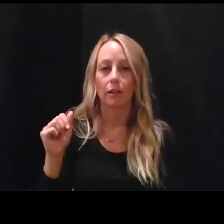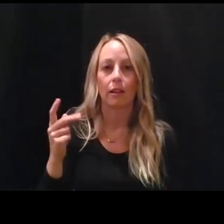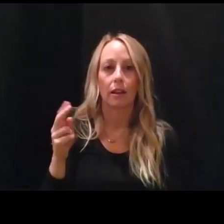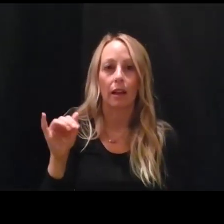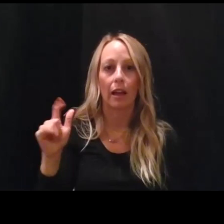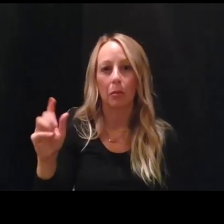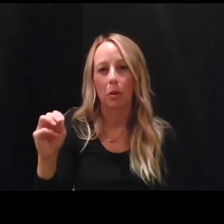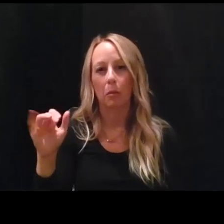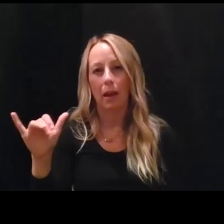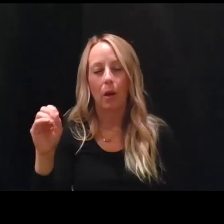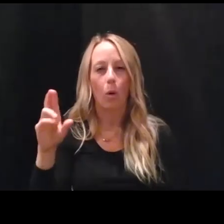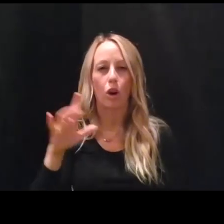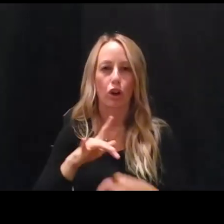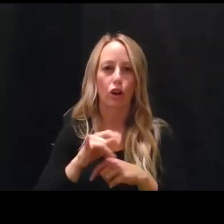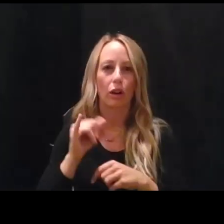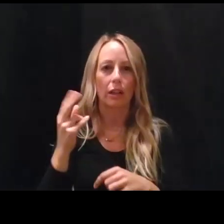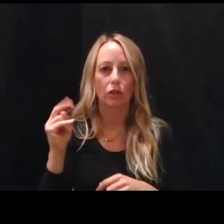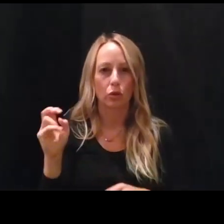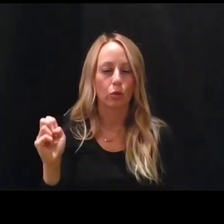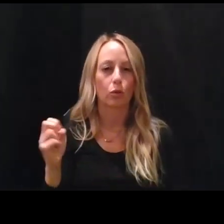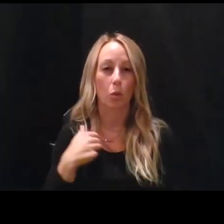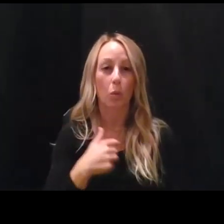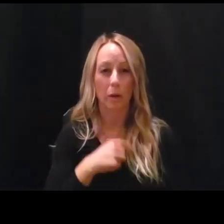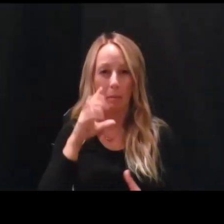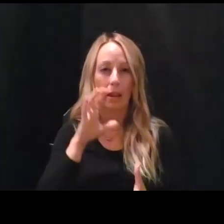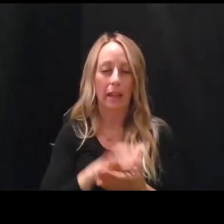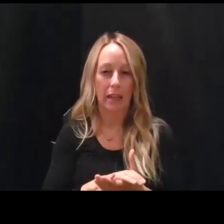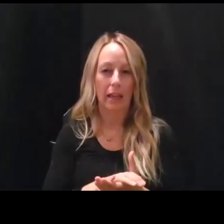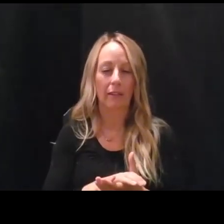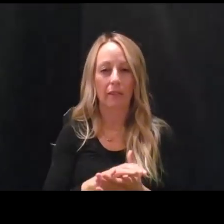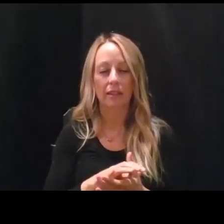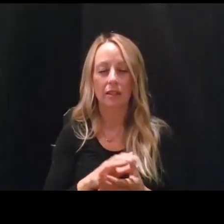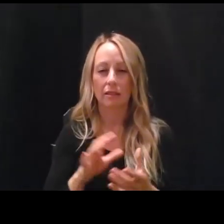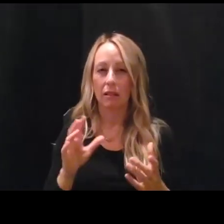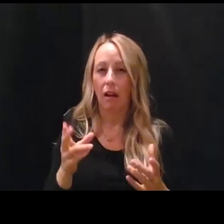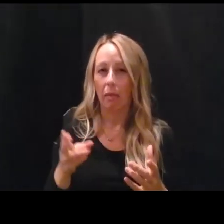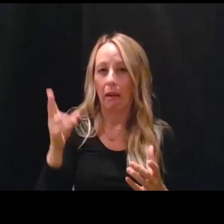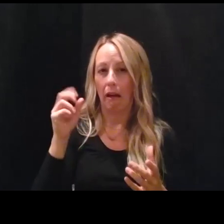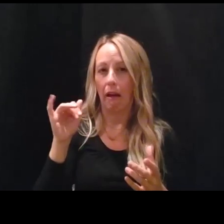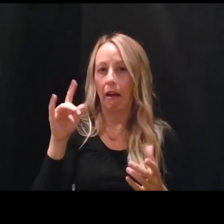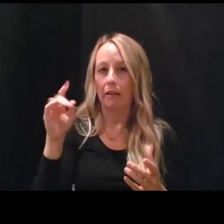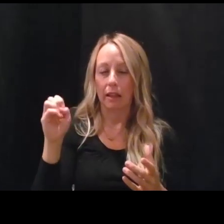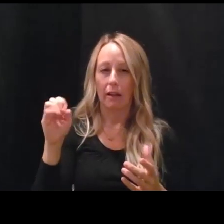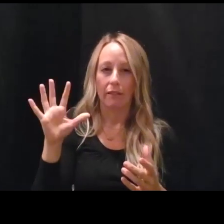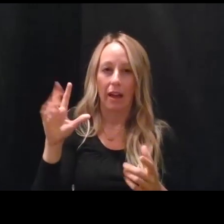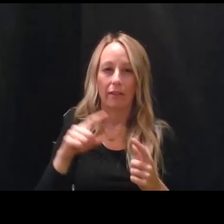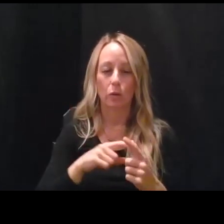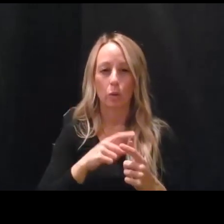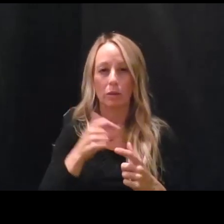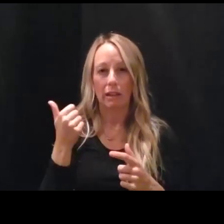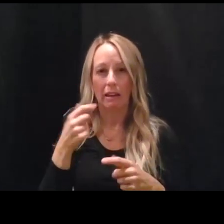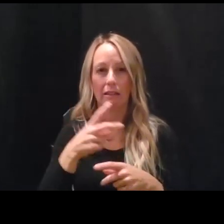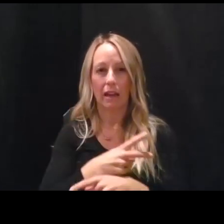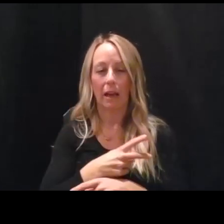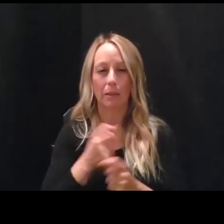June. And we believe that it's on the high side of five to 10 times as many cases,